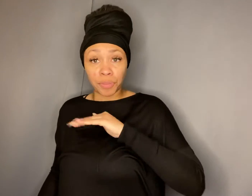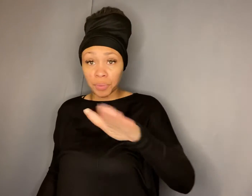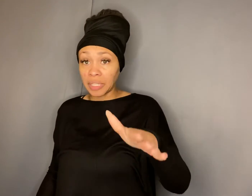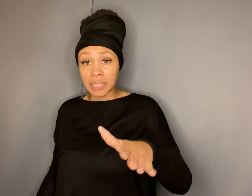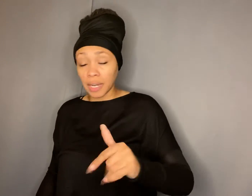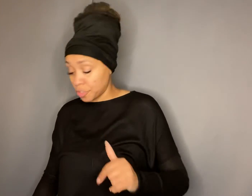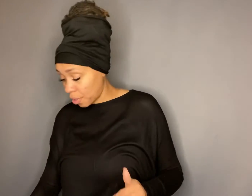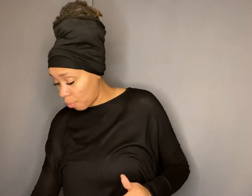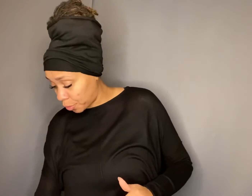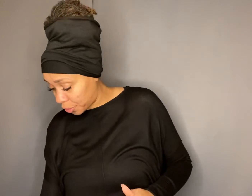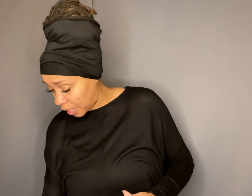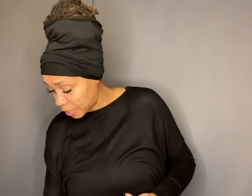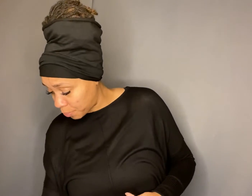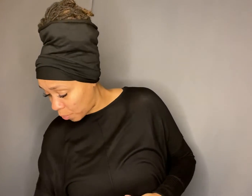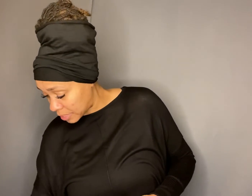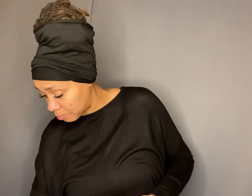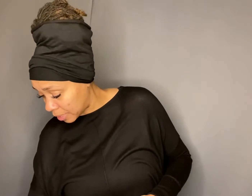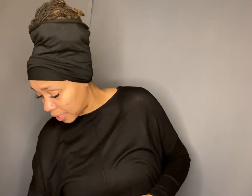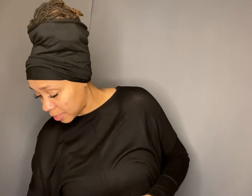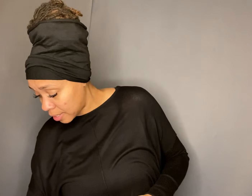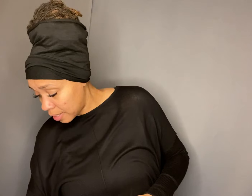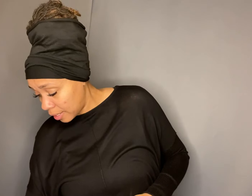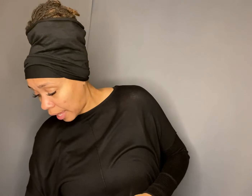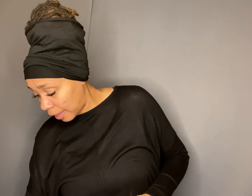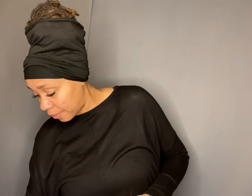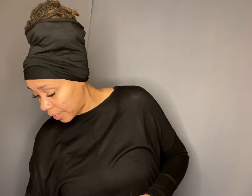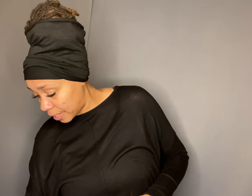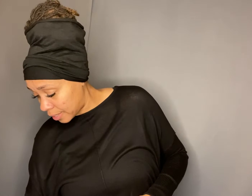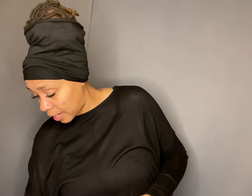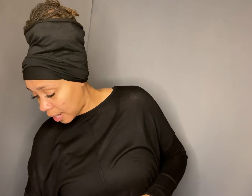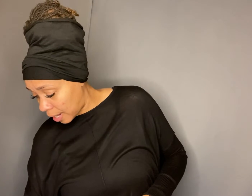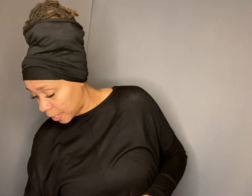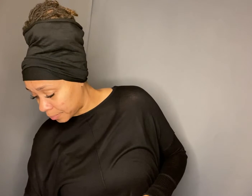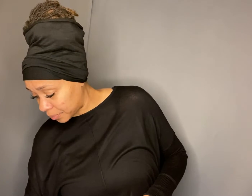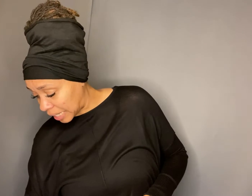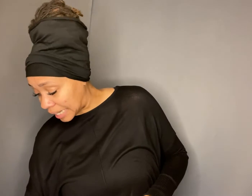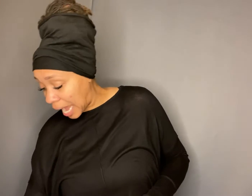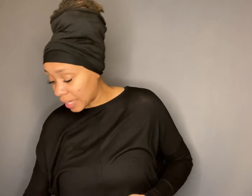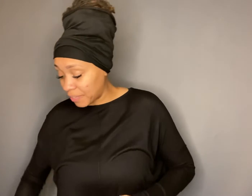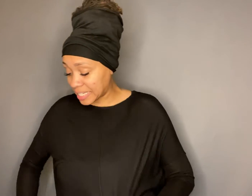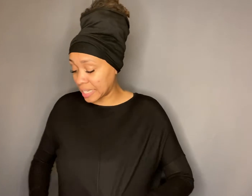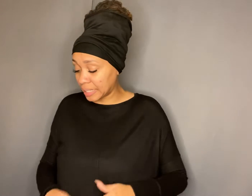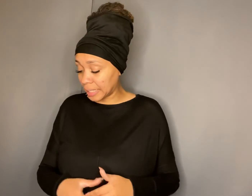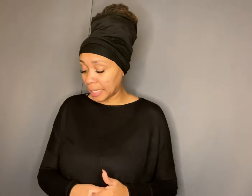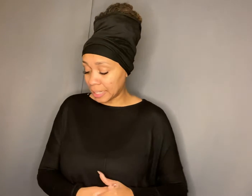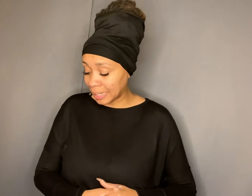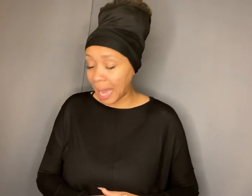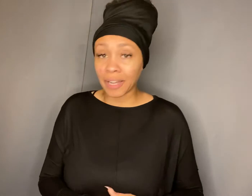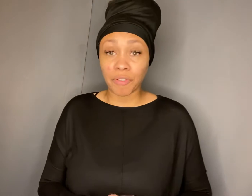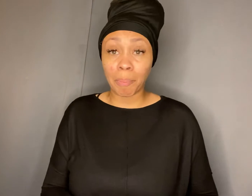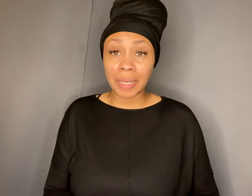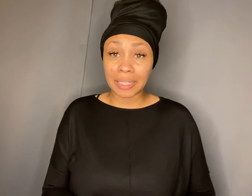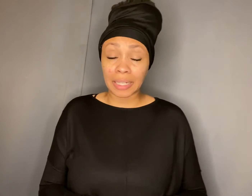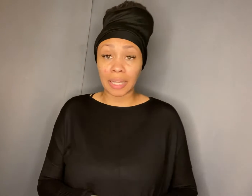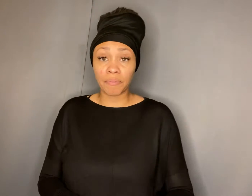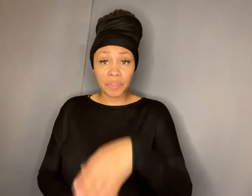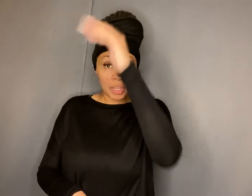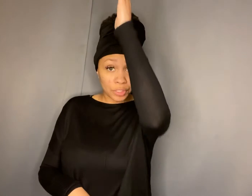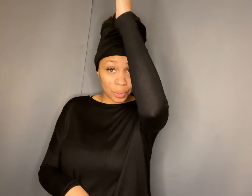through the entire song with you guys once i'm done and then um god of exceedingly god of abundantly so